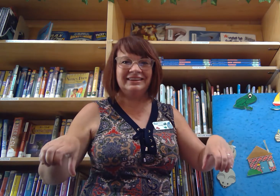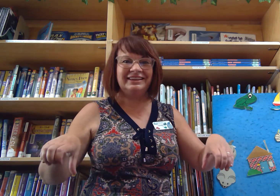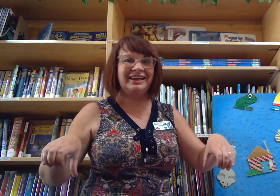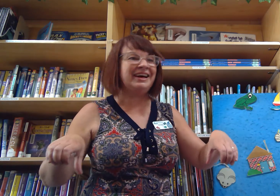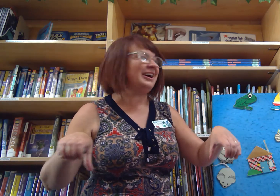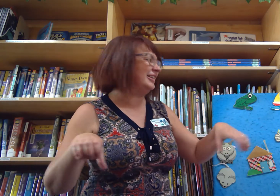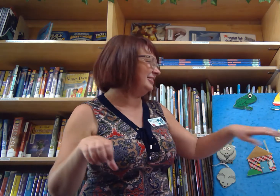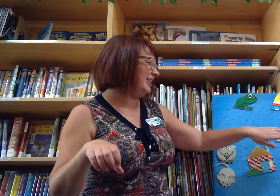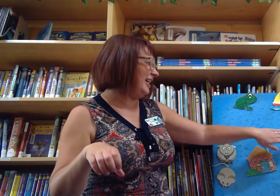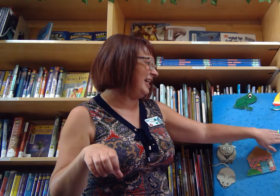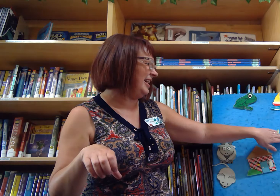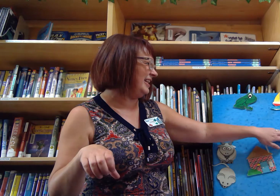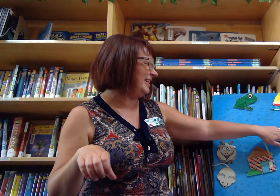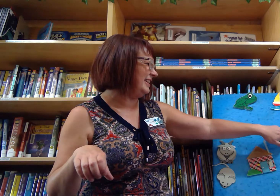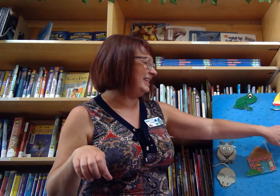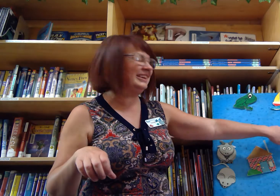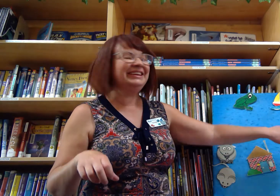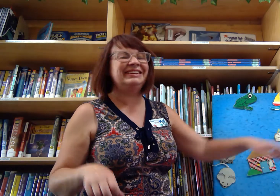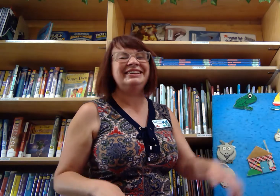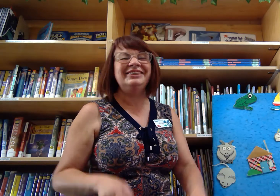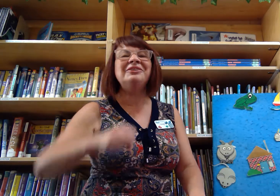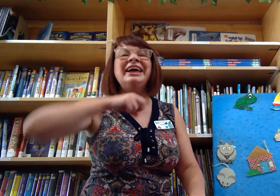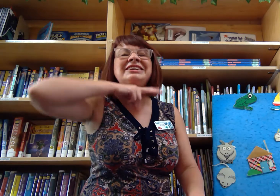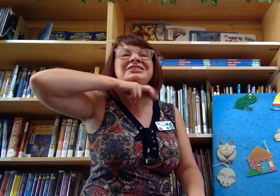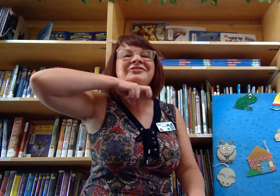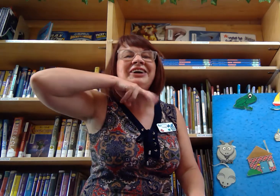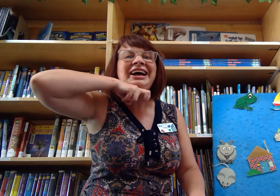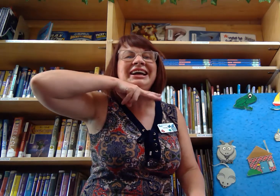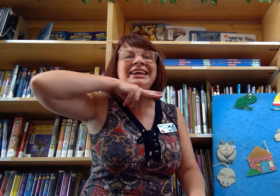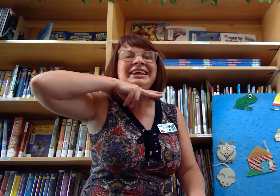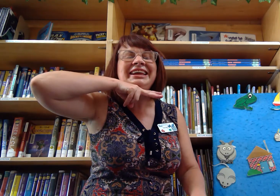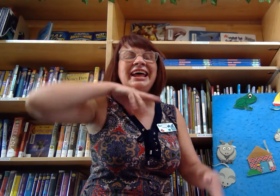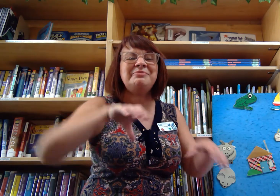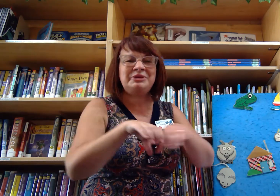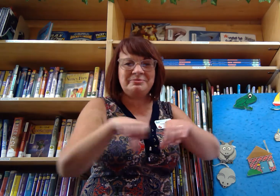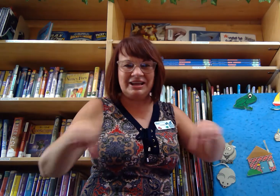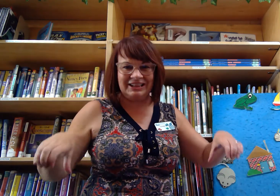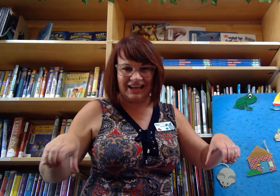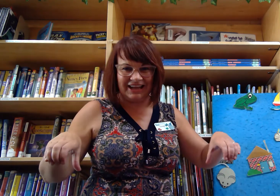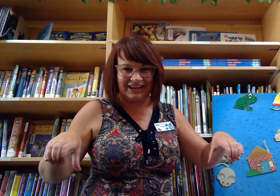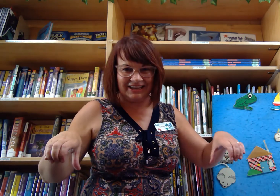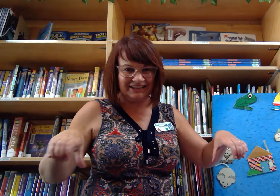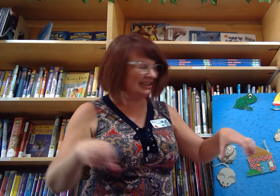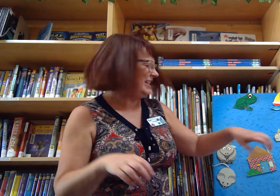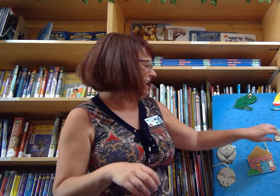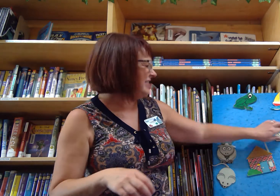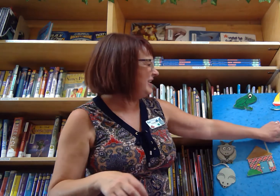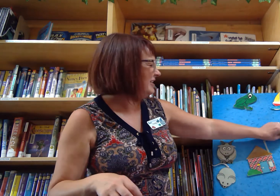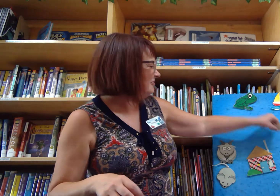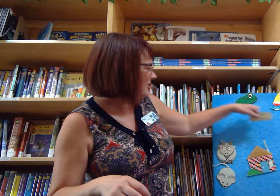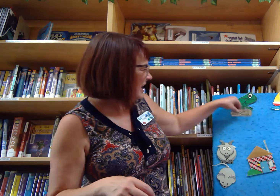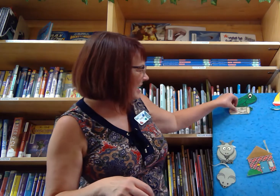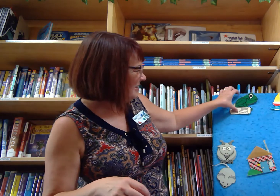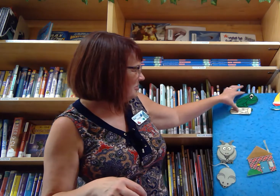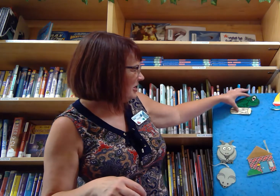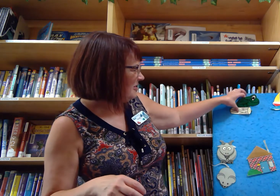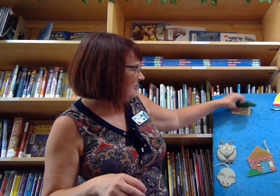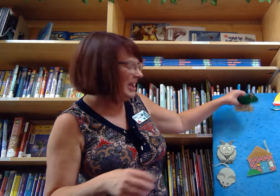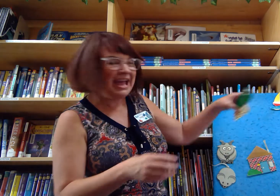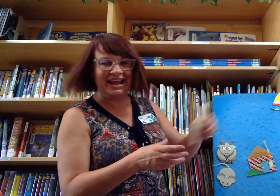A log! We'll catch a frog and put him on a log. And then we'll let him go. Hey!